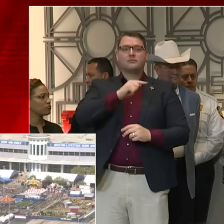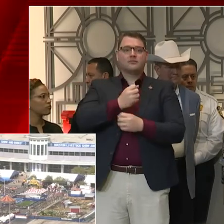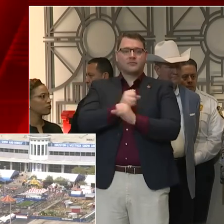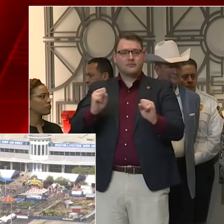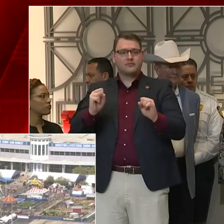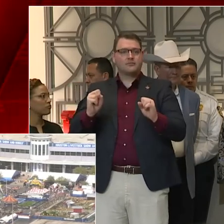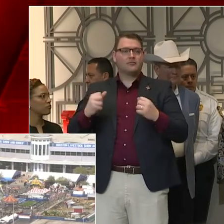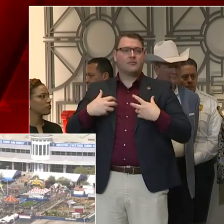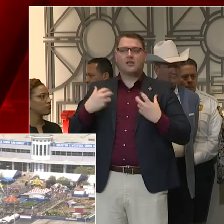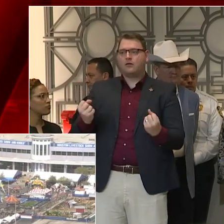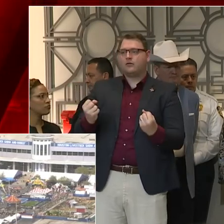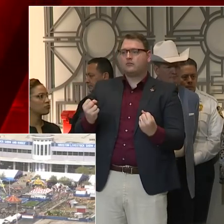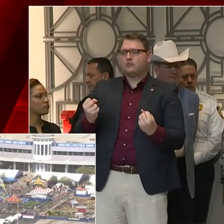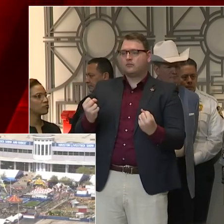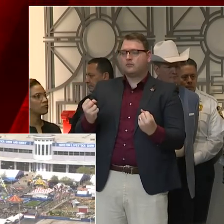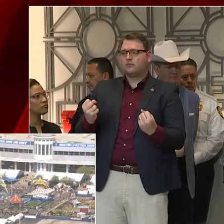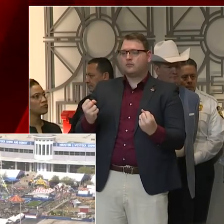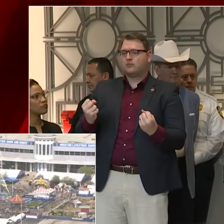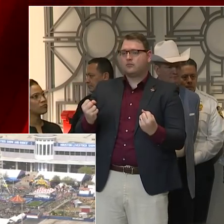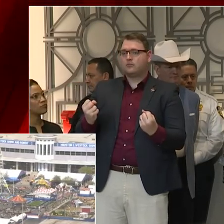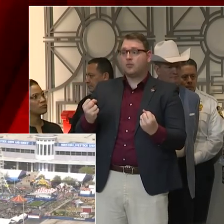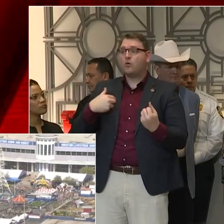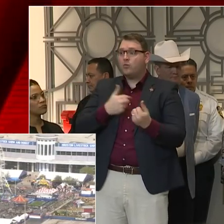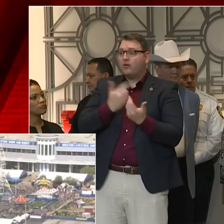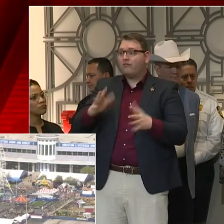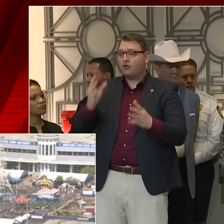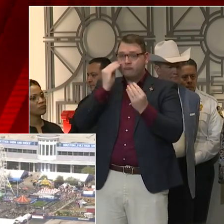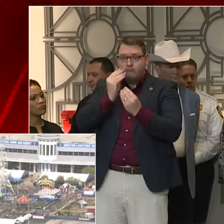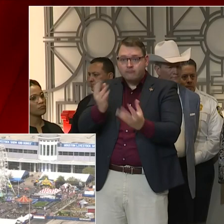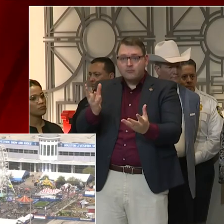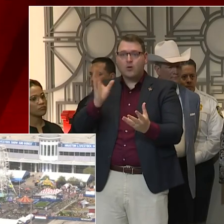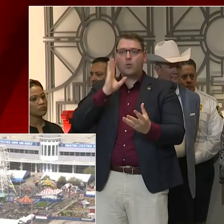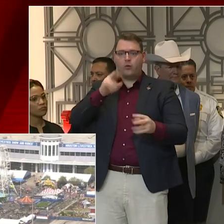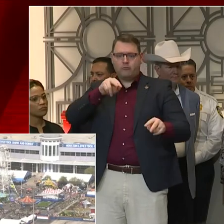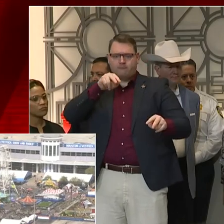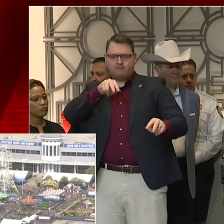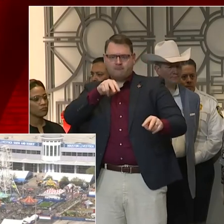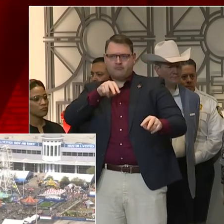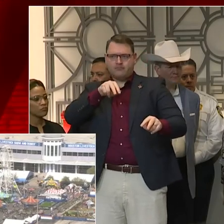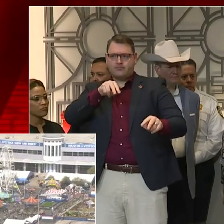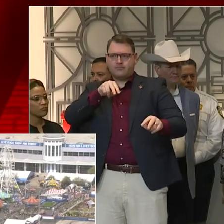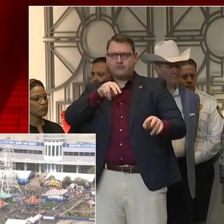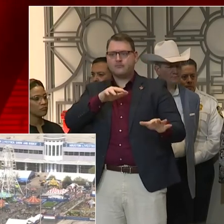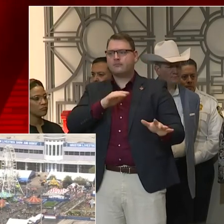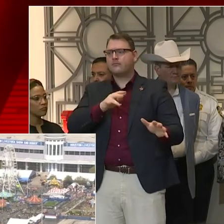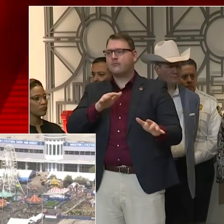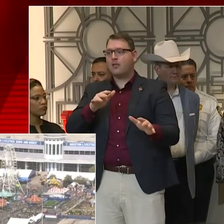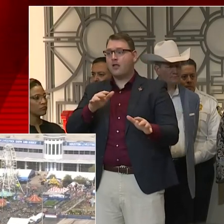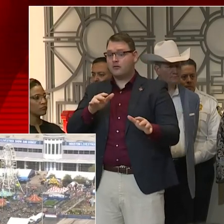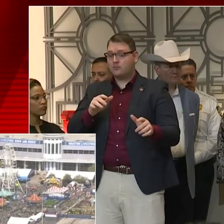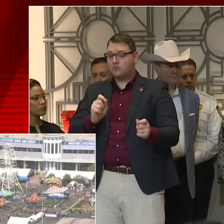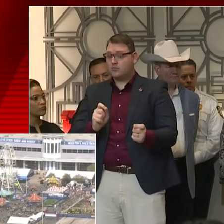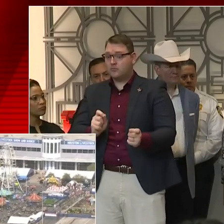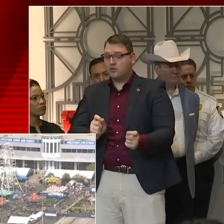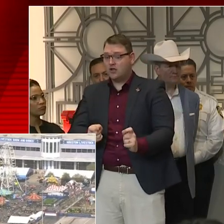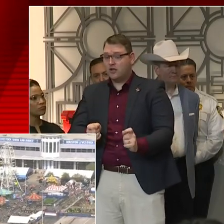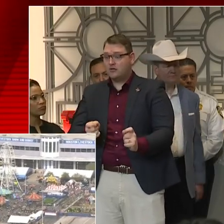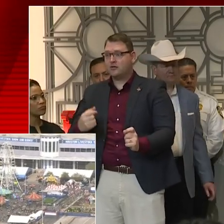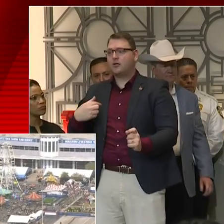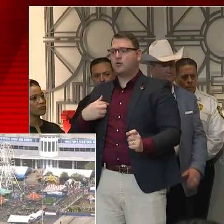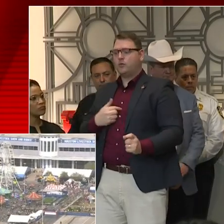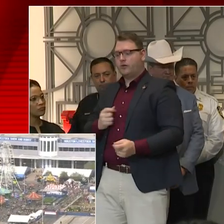And we said we would watch the situation very, very carefully. And as the facts change, our strategies